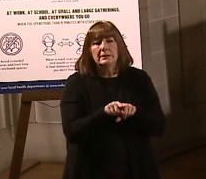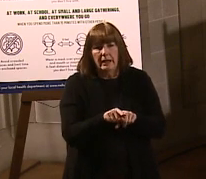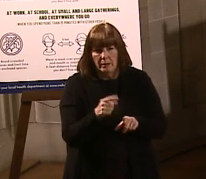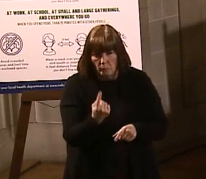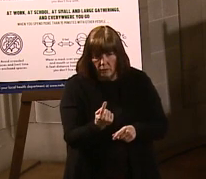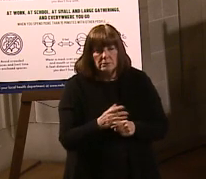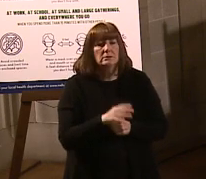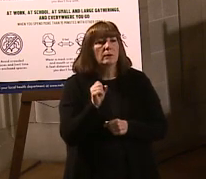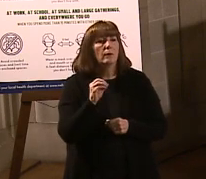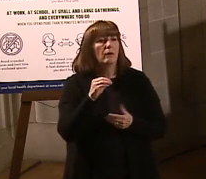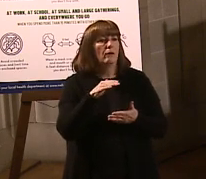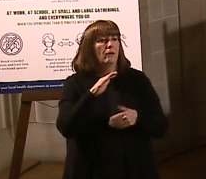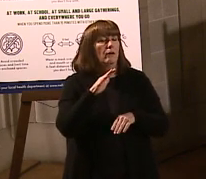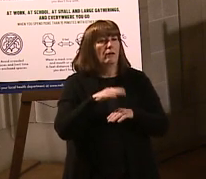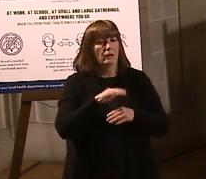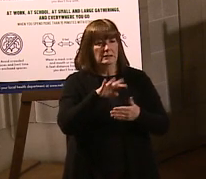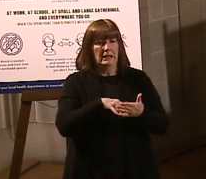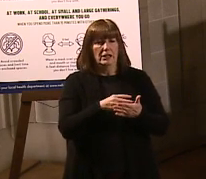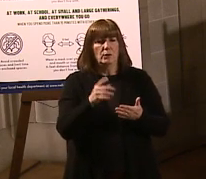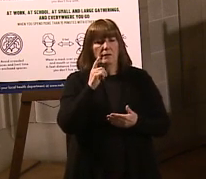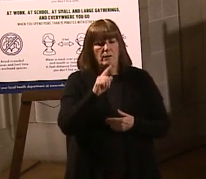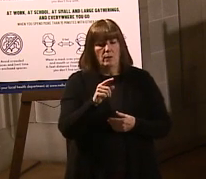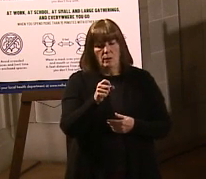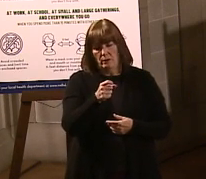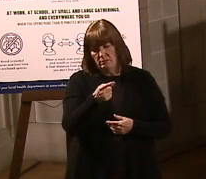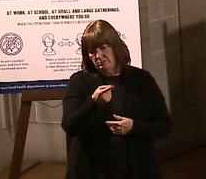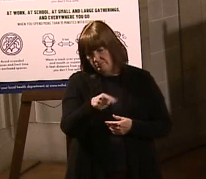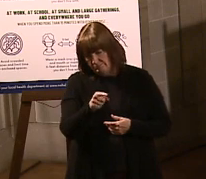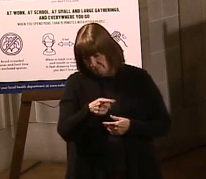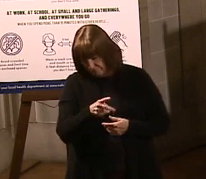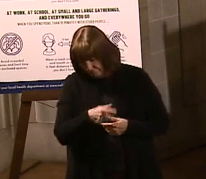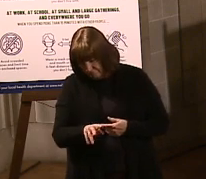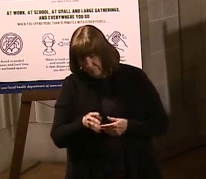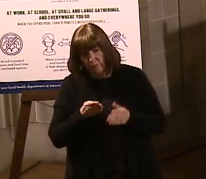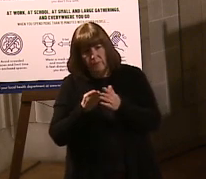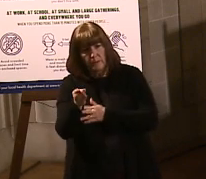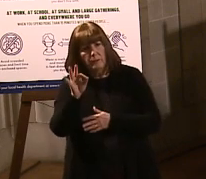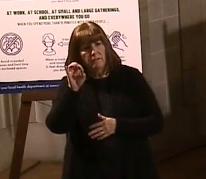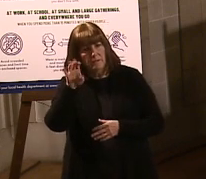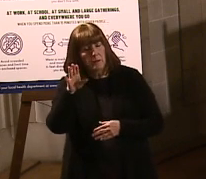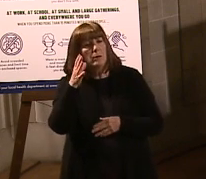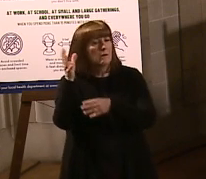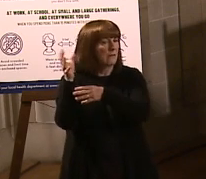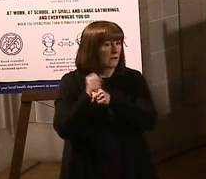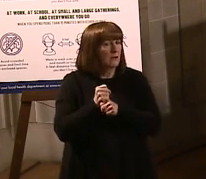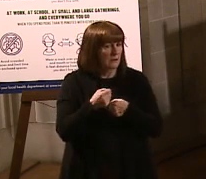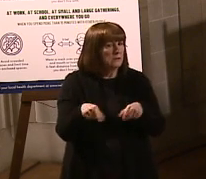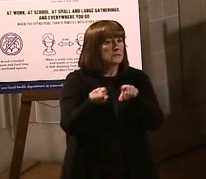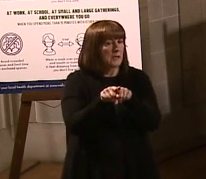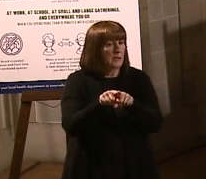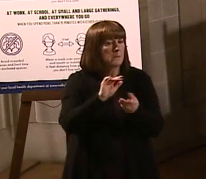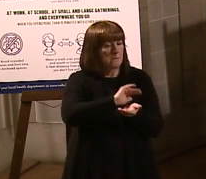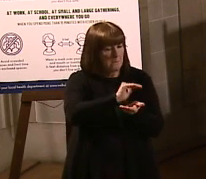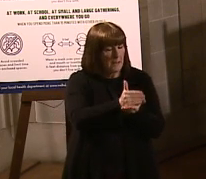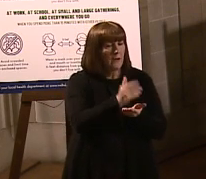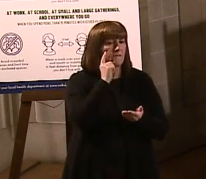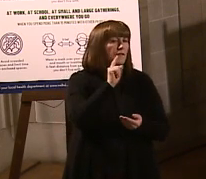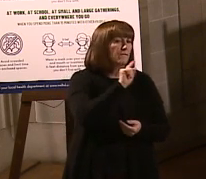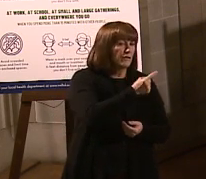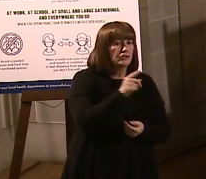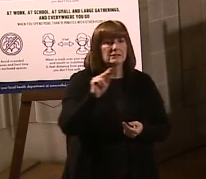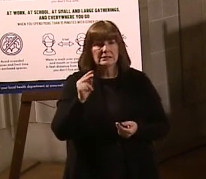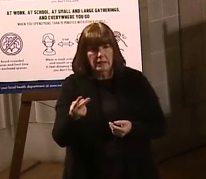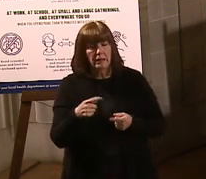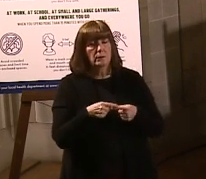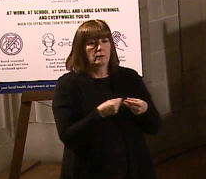to be on a schedule for the next several weeks, you know, through the month of February. We're going to be getting the same amount of doses, both first and second doses to be